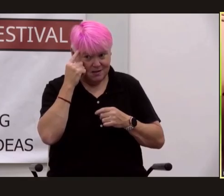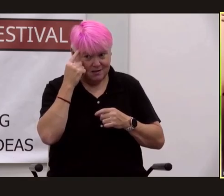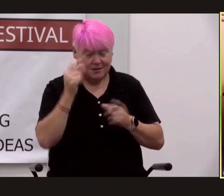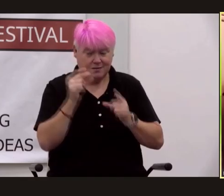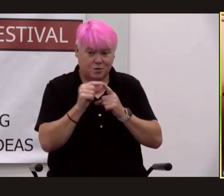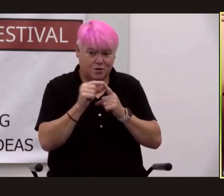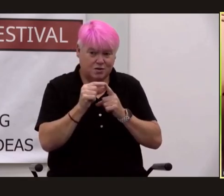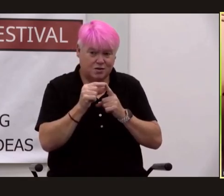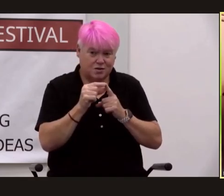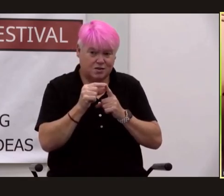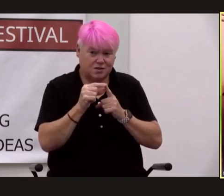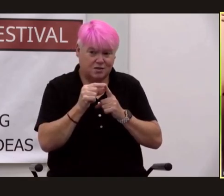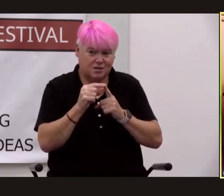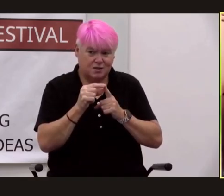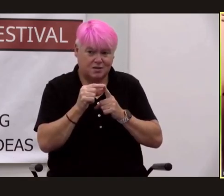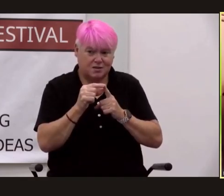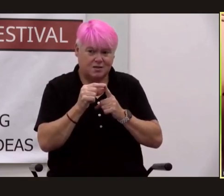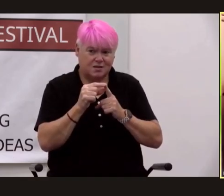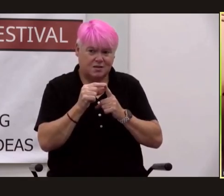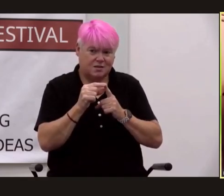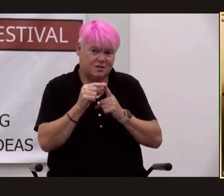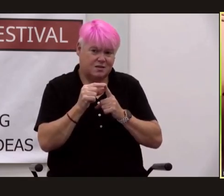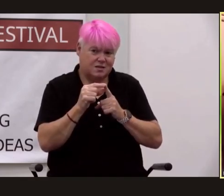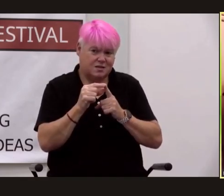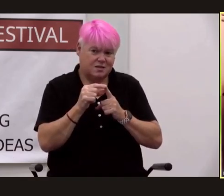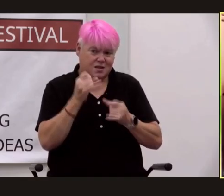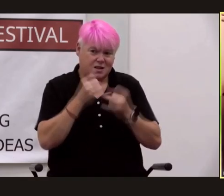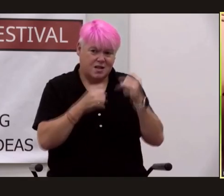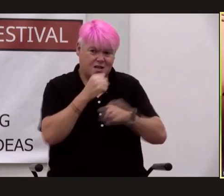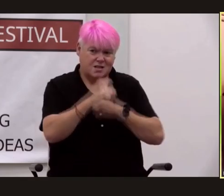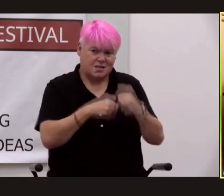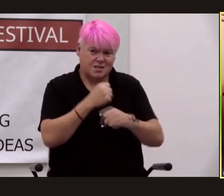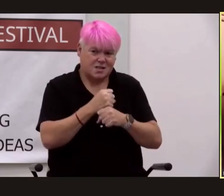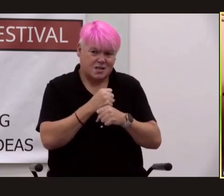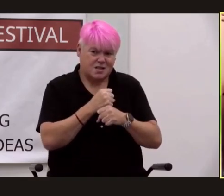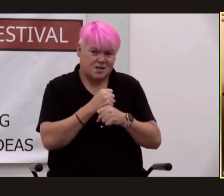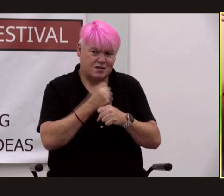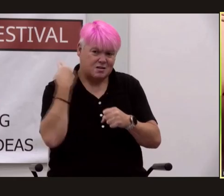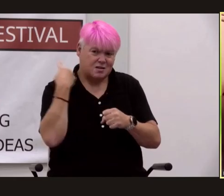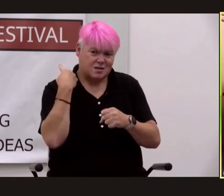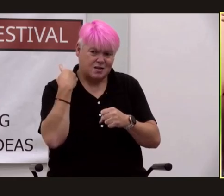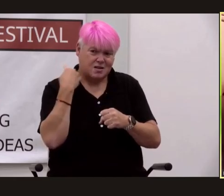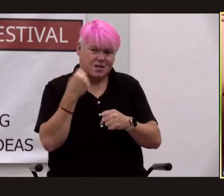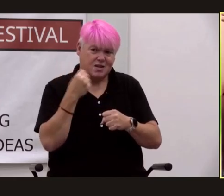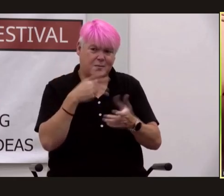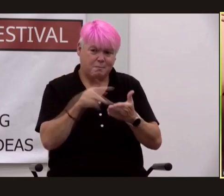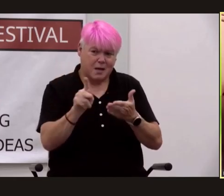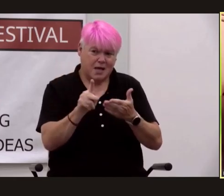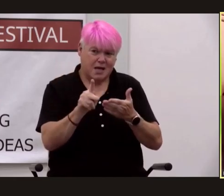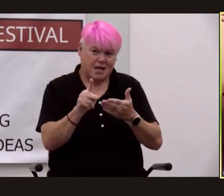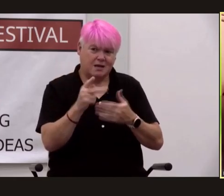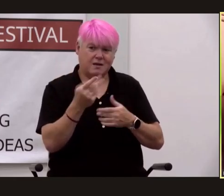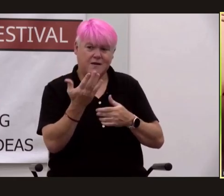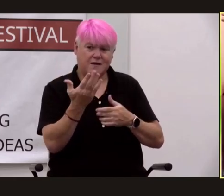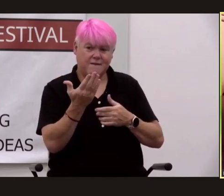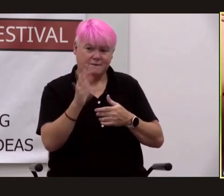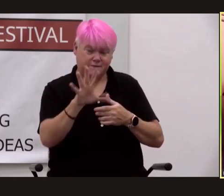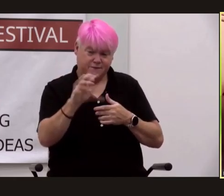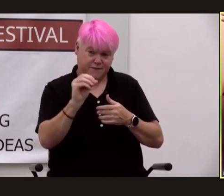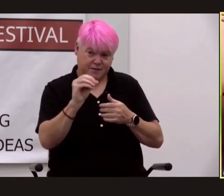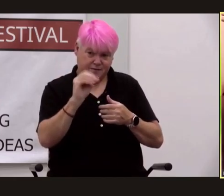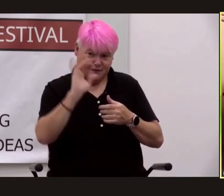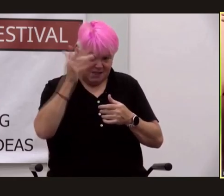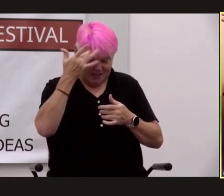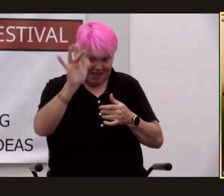percolated through his mind last year he'd paid his 15 cents to see a recent flick called casablanca in the